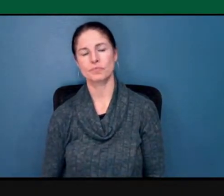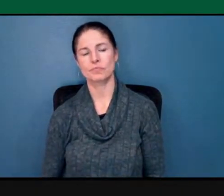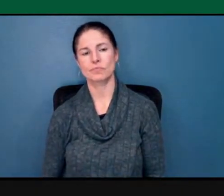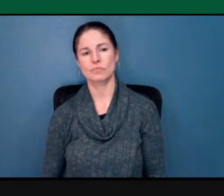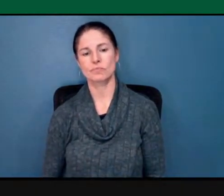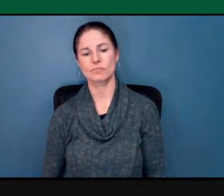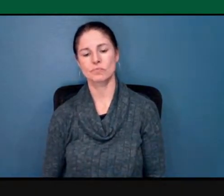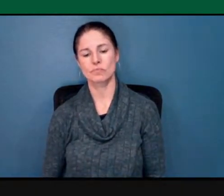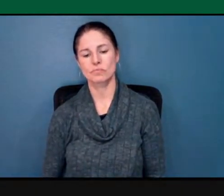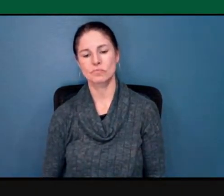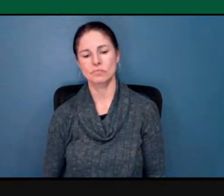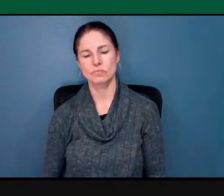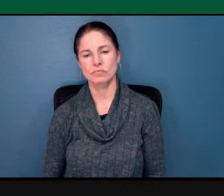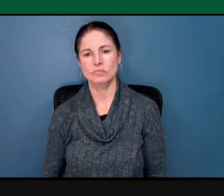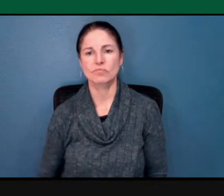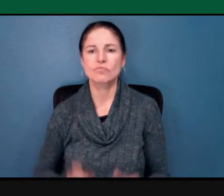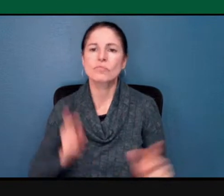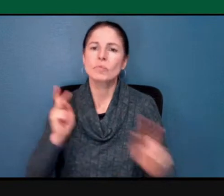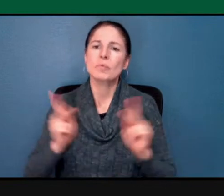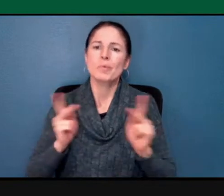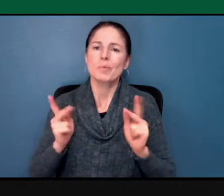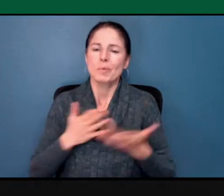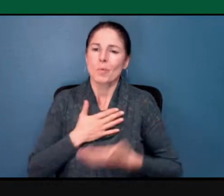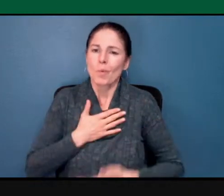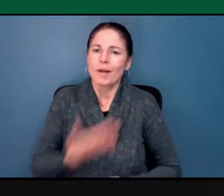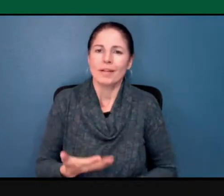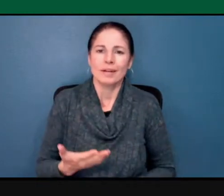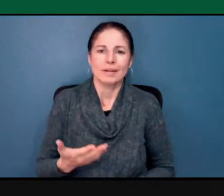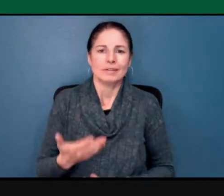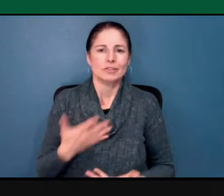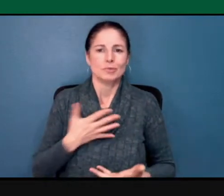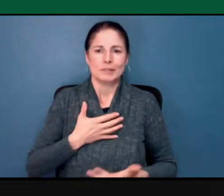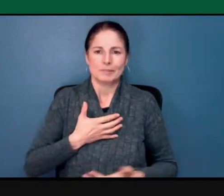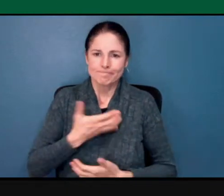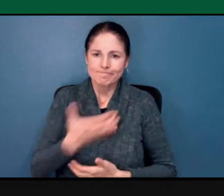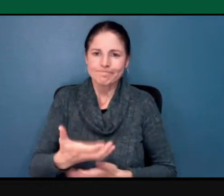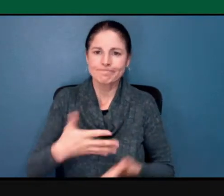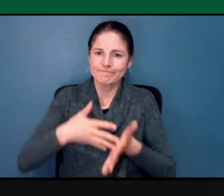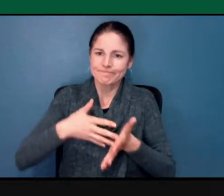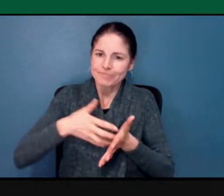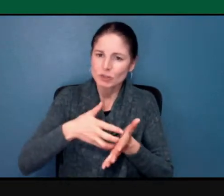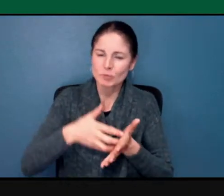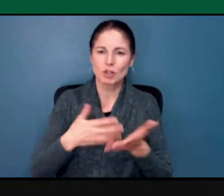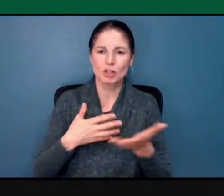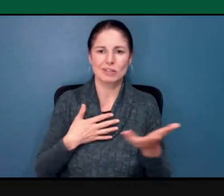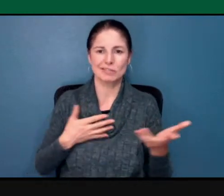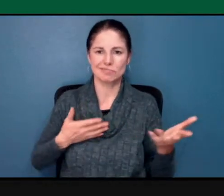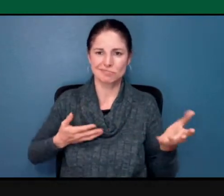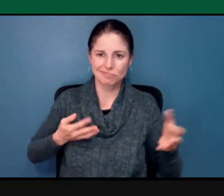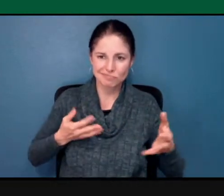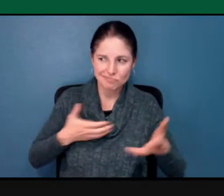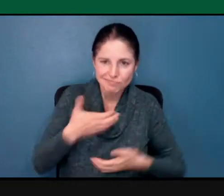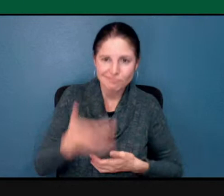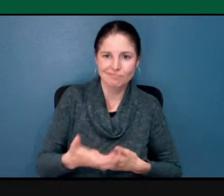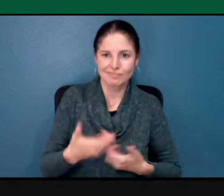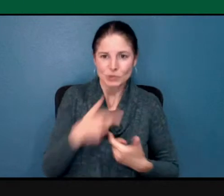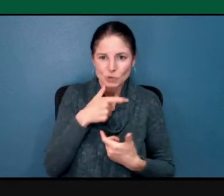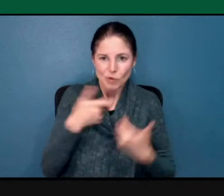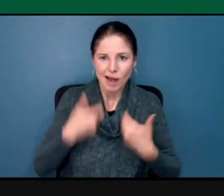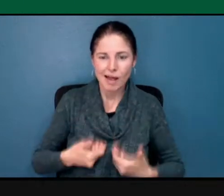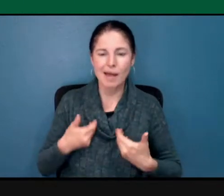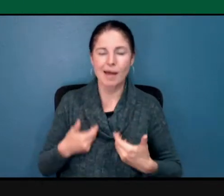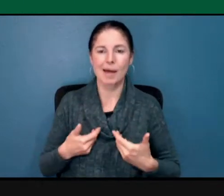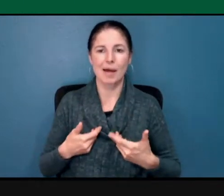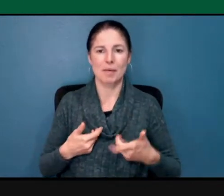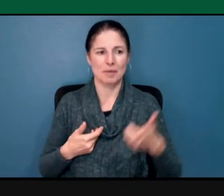open and vulnerable and say who you are and be curious and learn about the